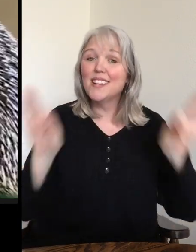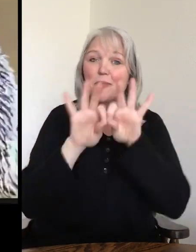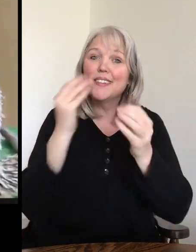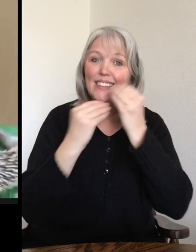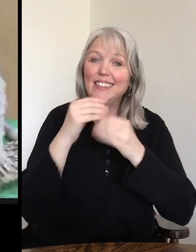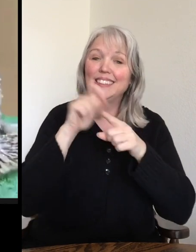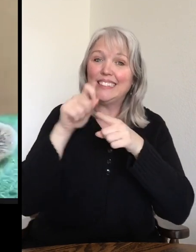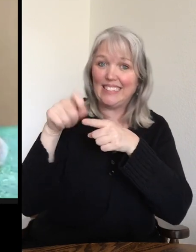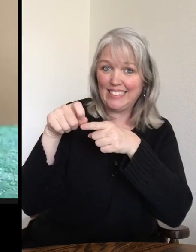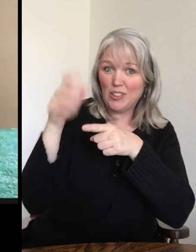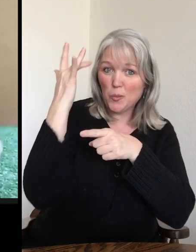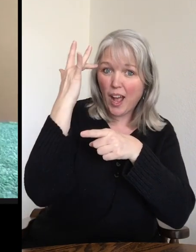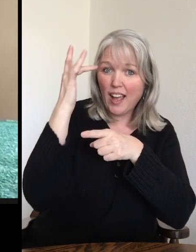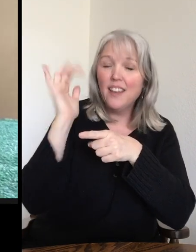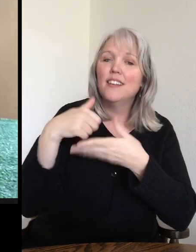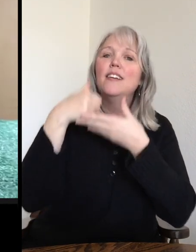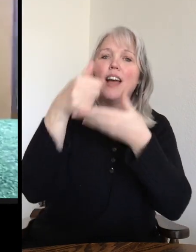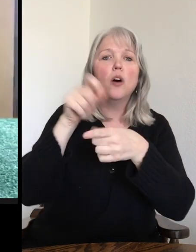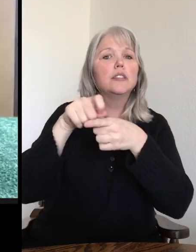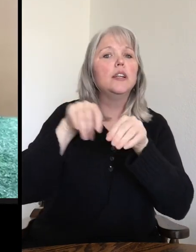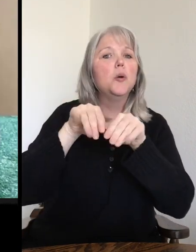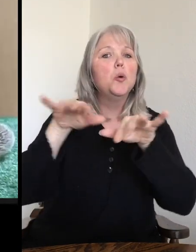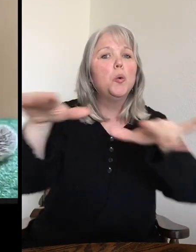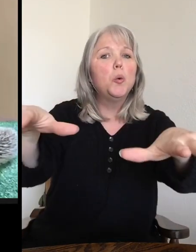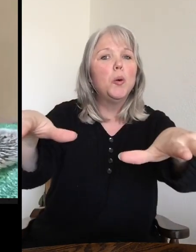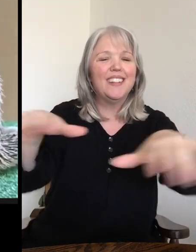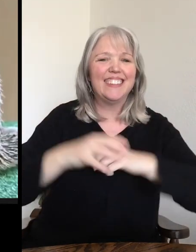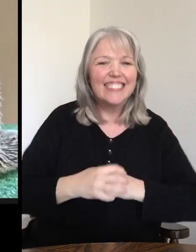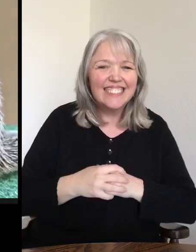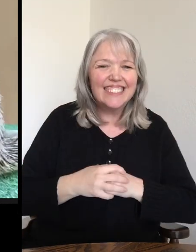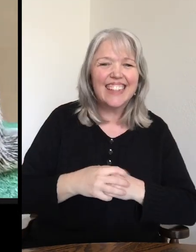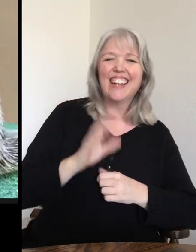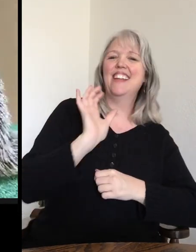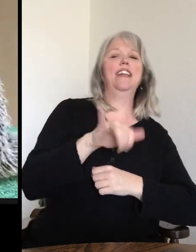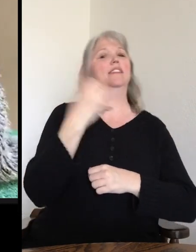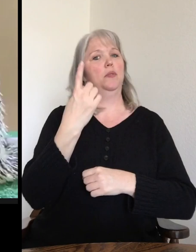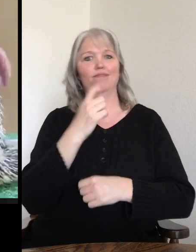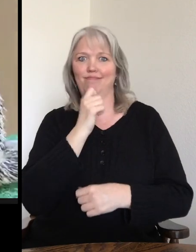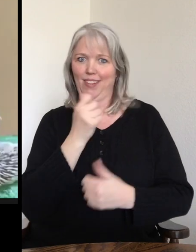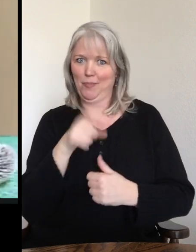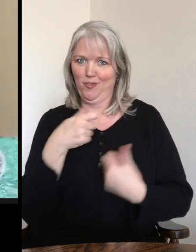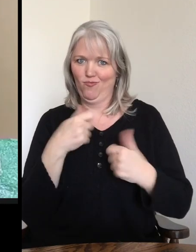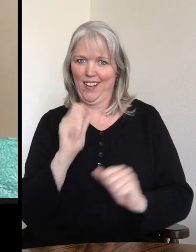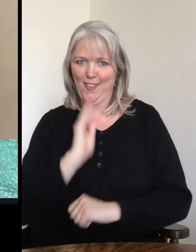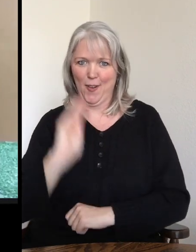to eat seeds because then they help with seed dispersal. So this is something no one should try at home with a porcupine.